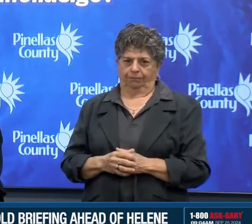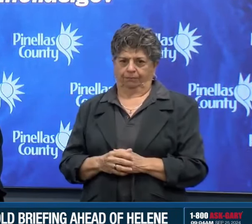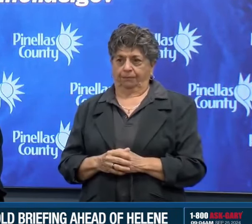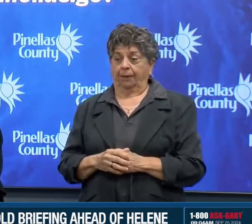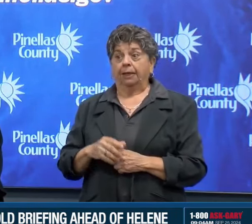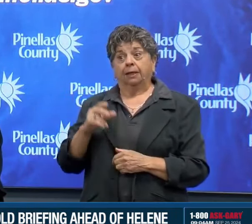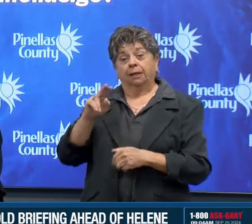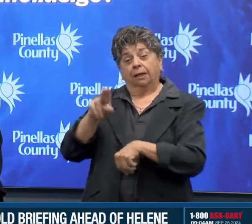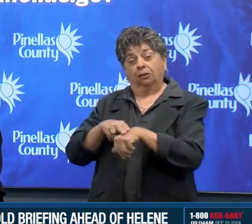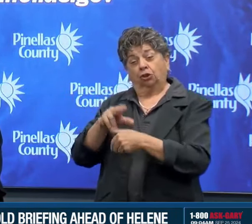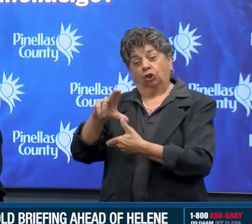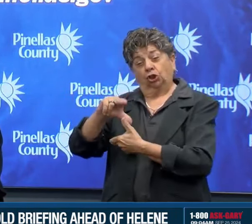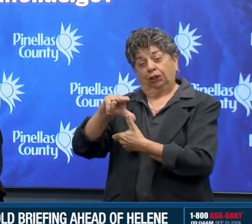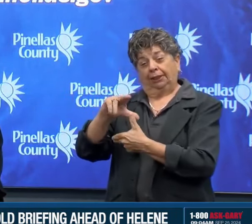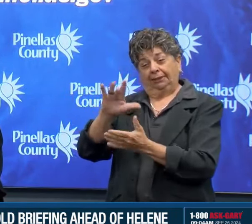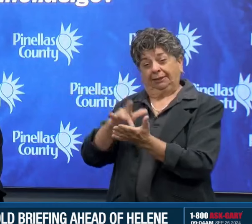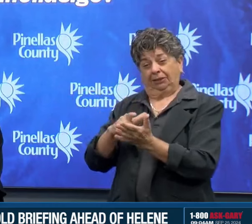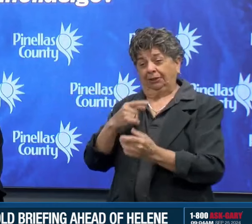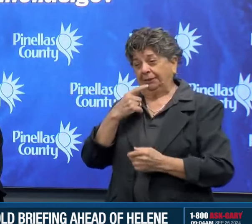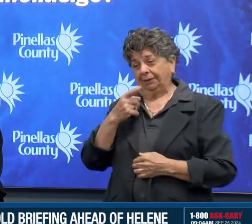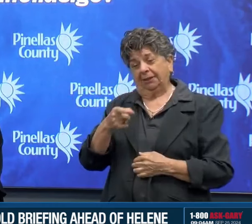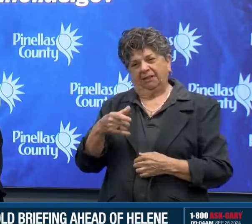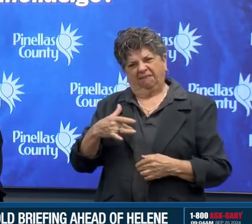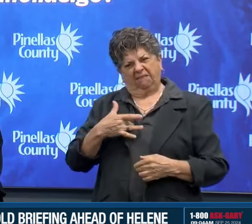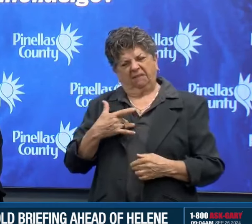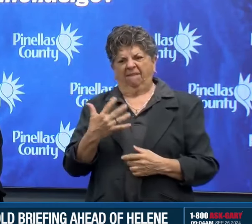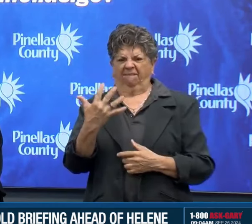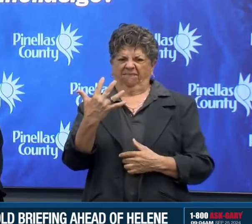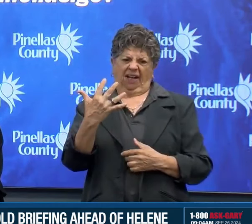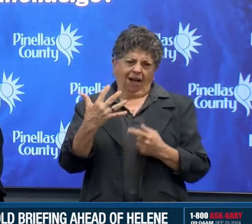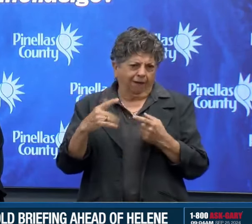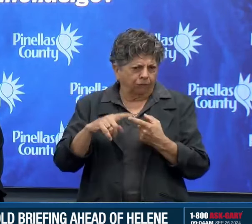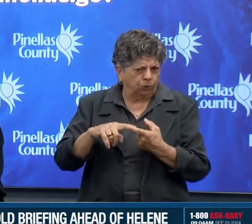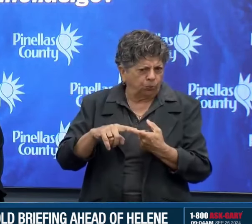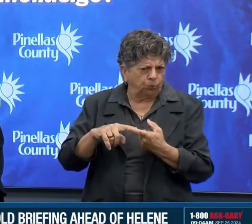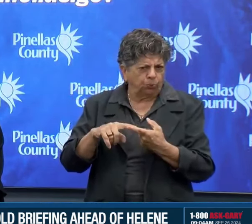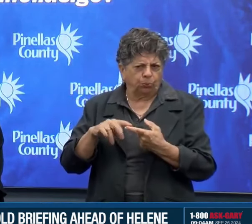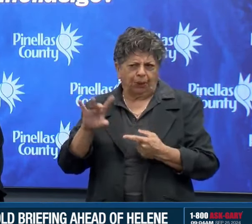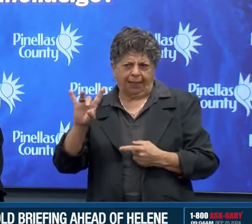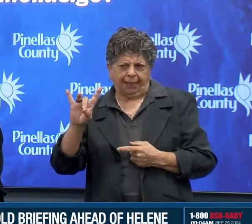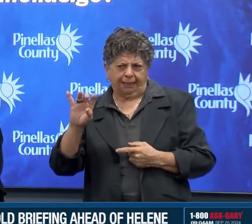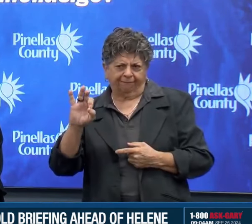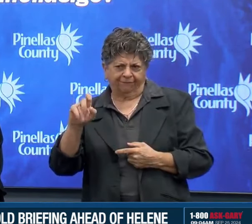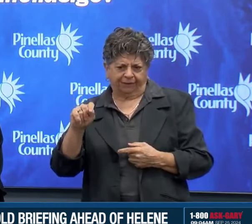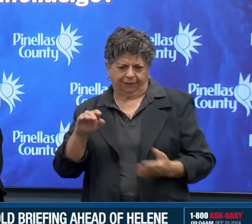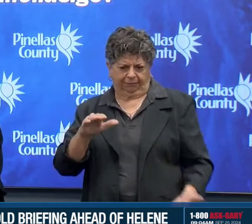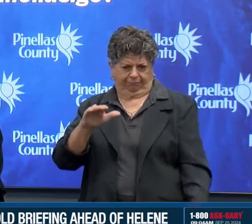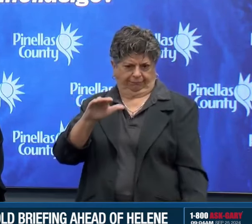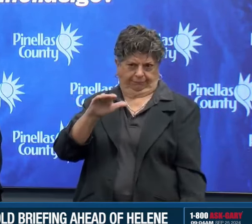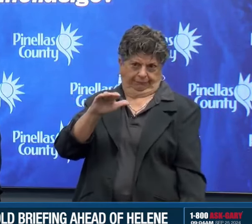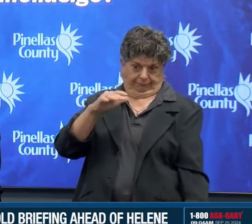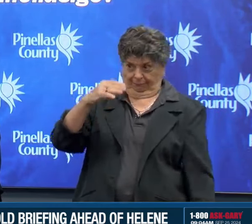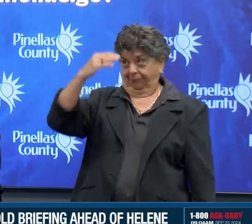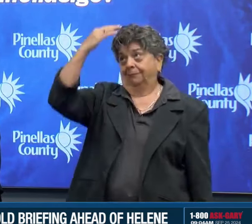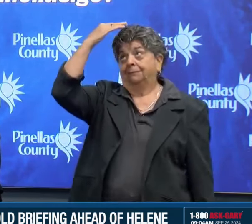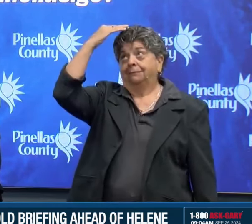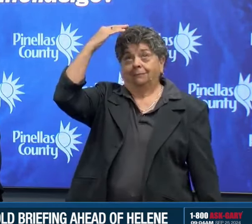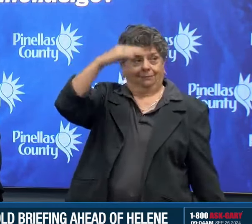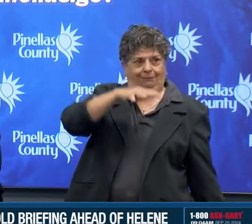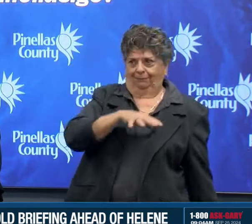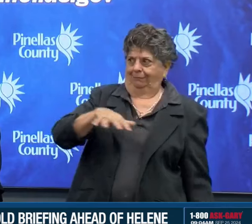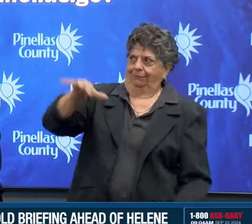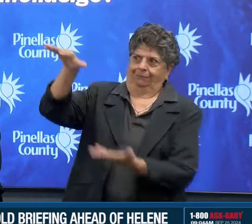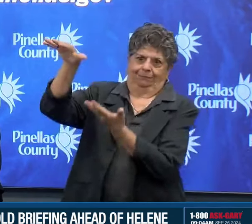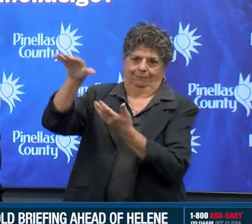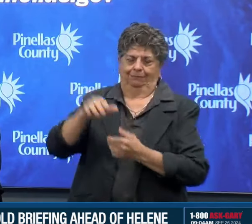to plan for 5 to 8 feet of storm surge here in Pinellas County. And the trick with this